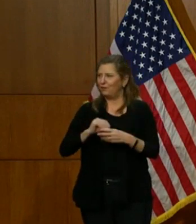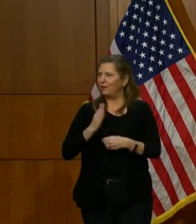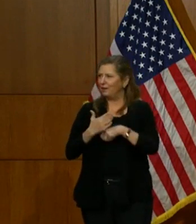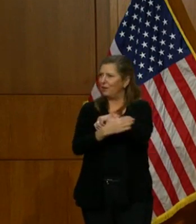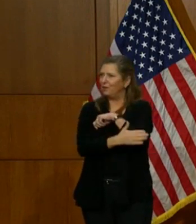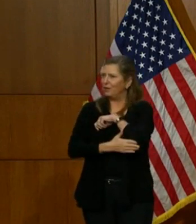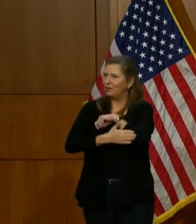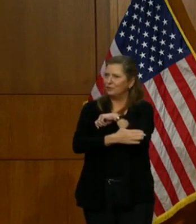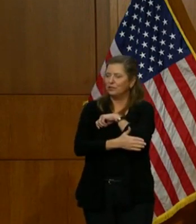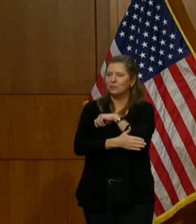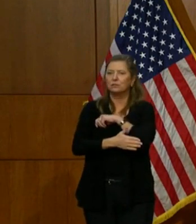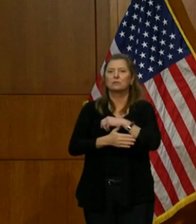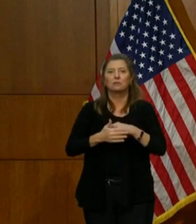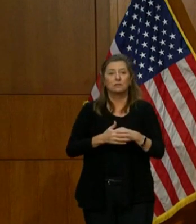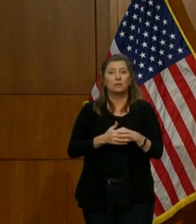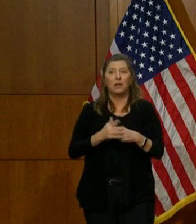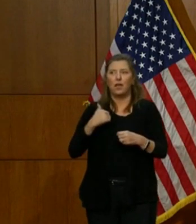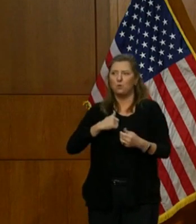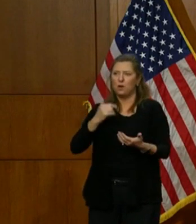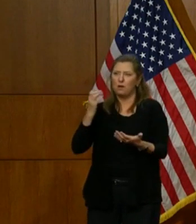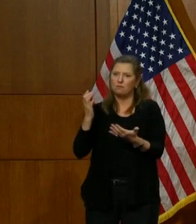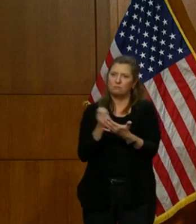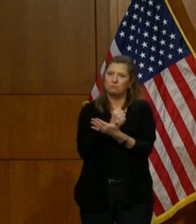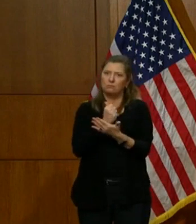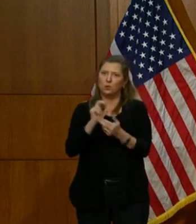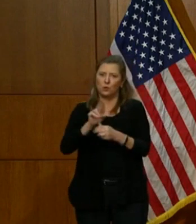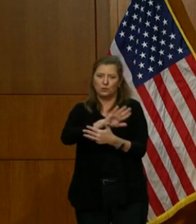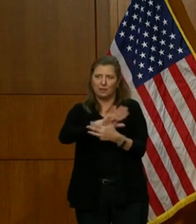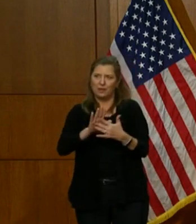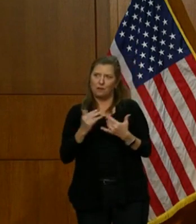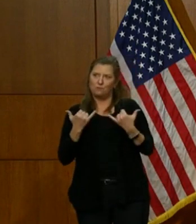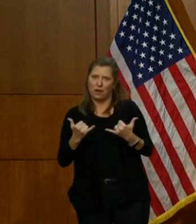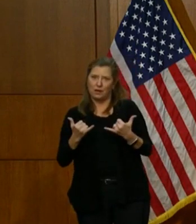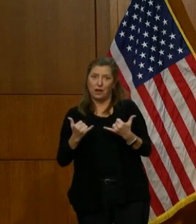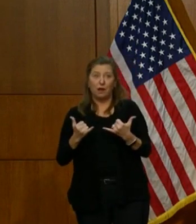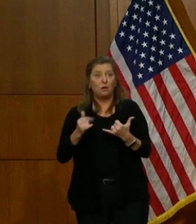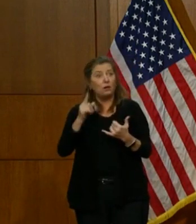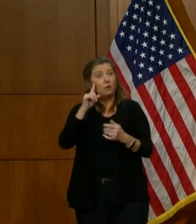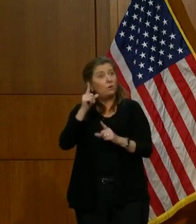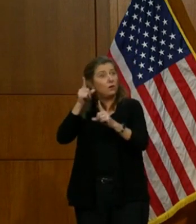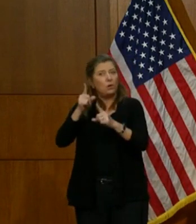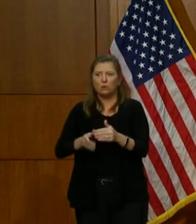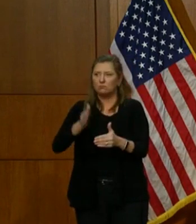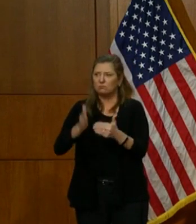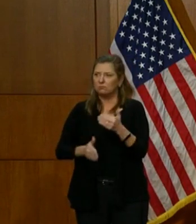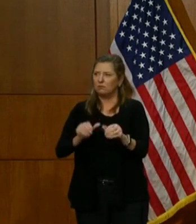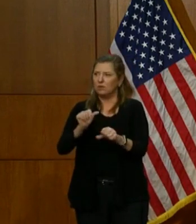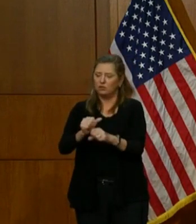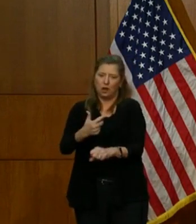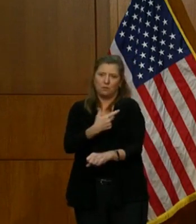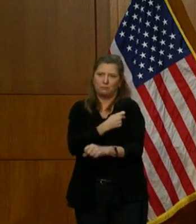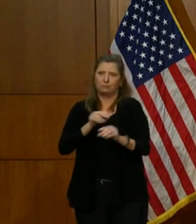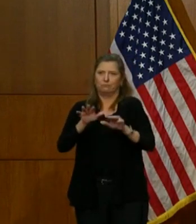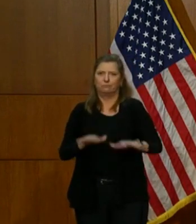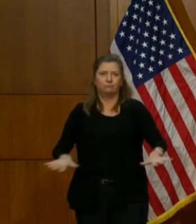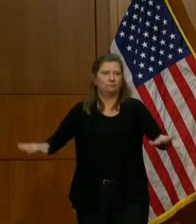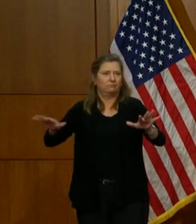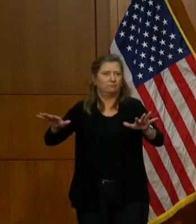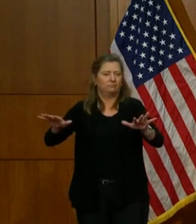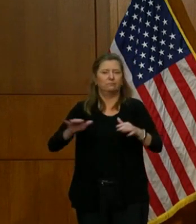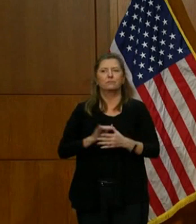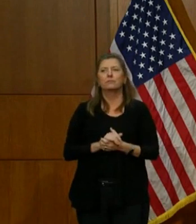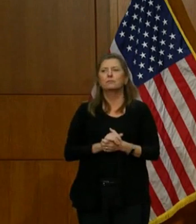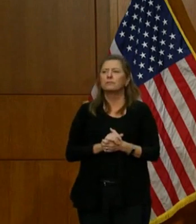and we're summoning it right now to get this job done. And that's what I want to talk to you